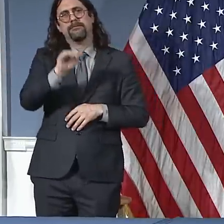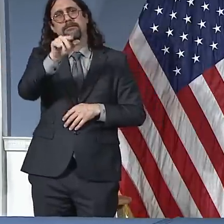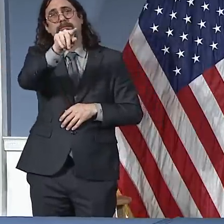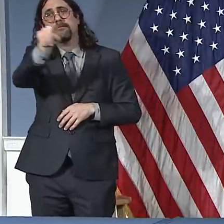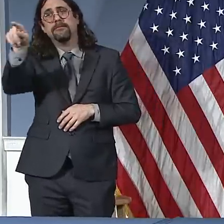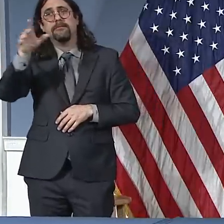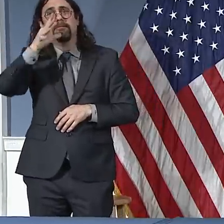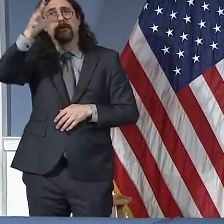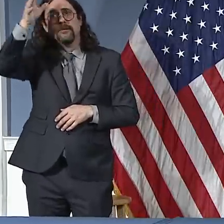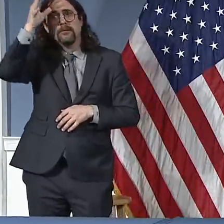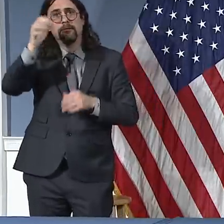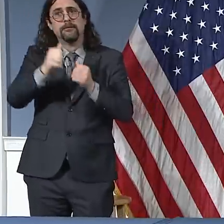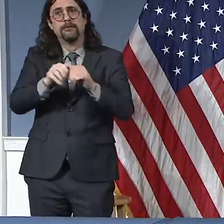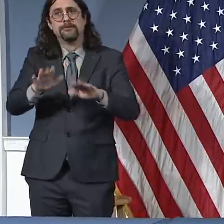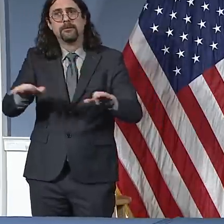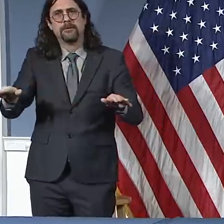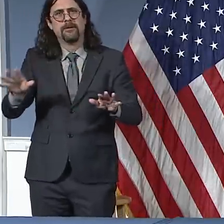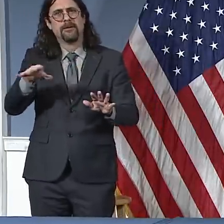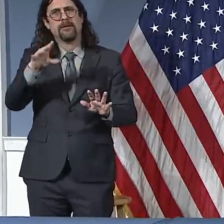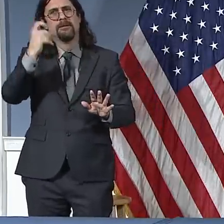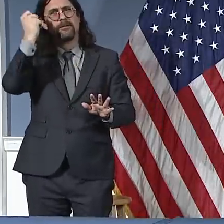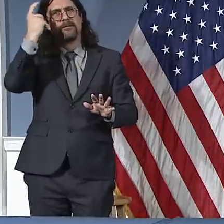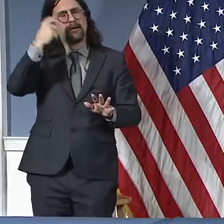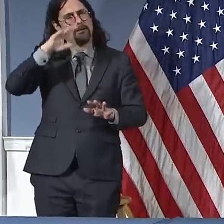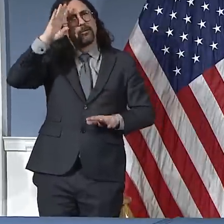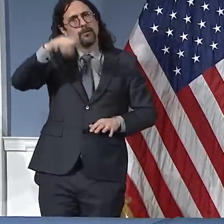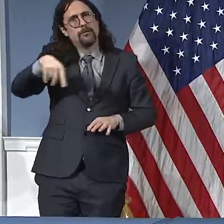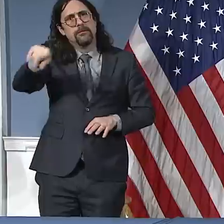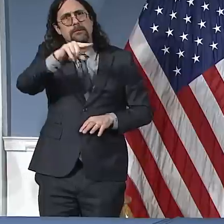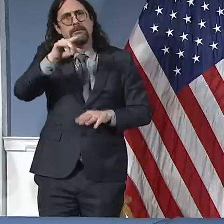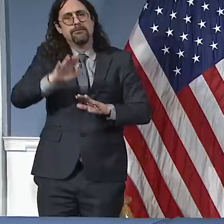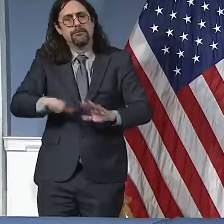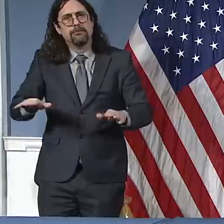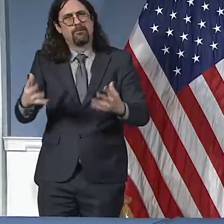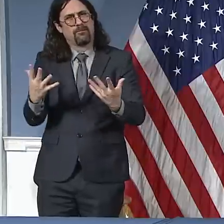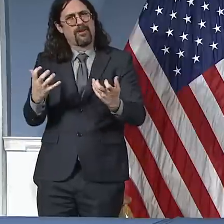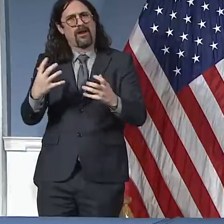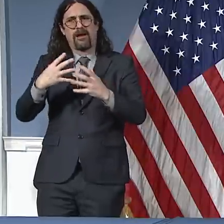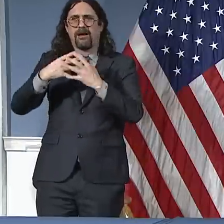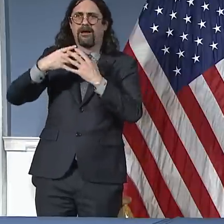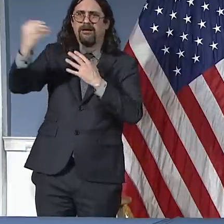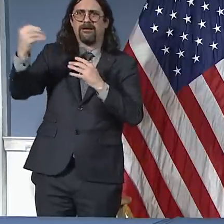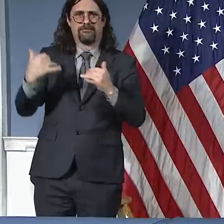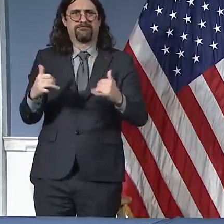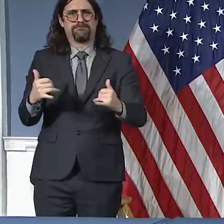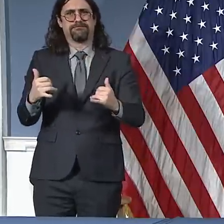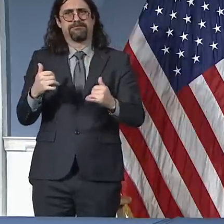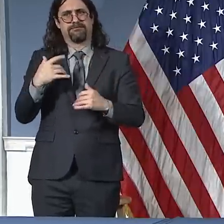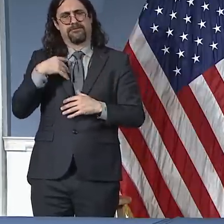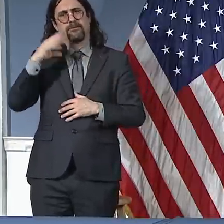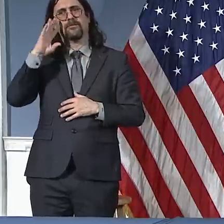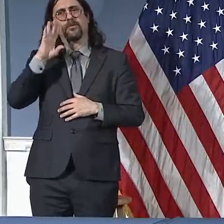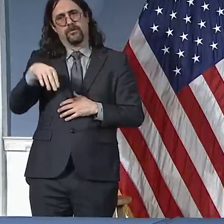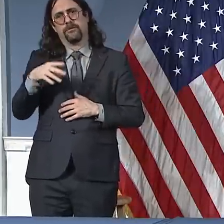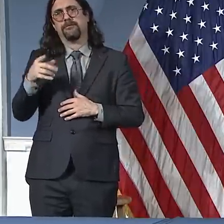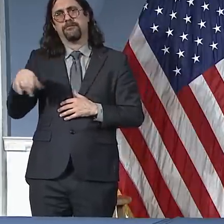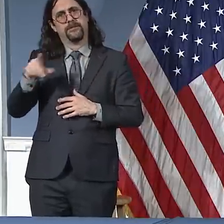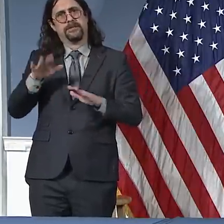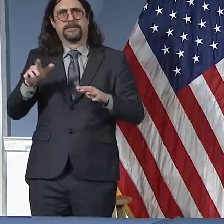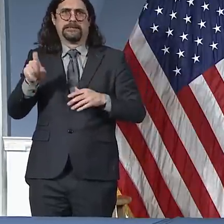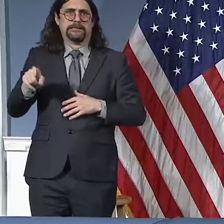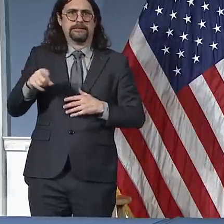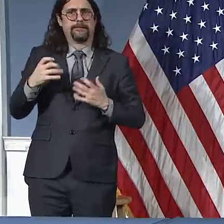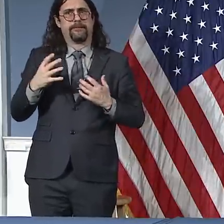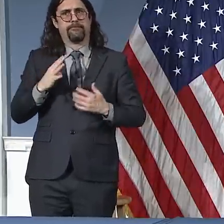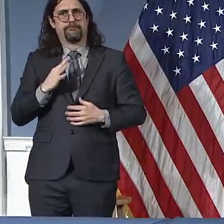you. Obviously people who live under the same roof are going be in close proximity all day, all night. You don't need to do the six feet apart out on the